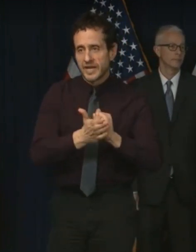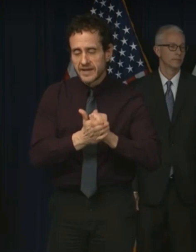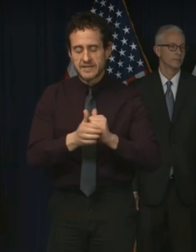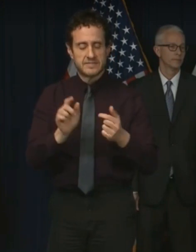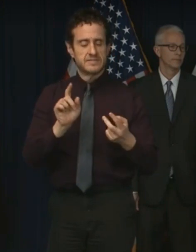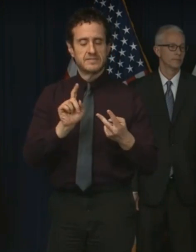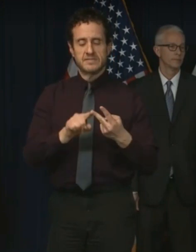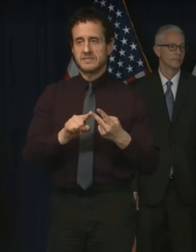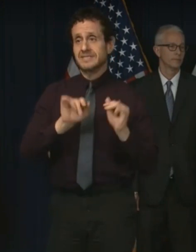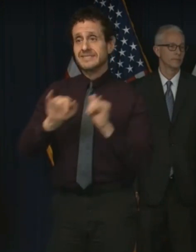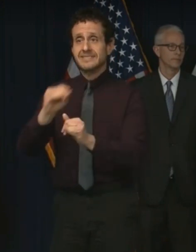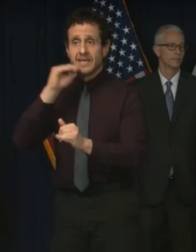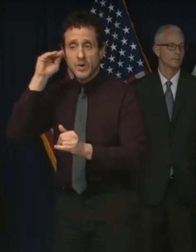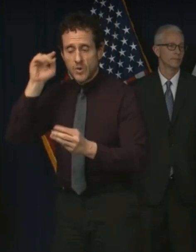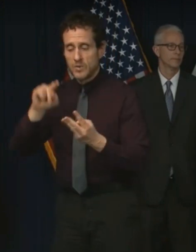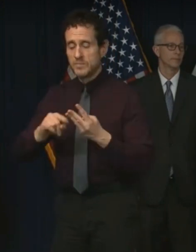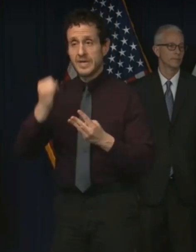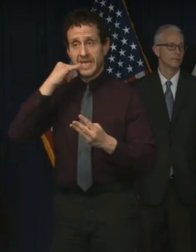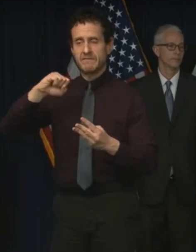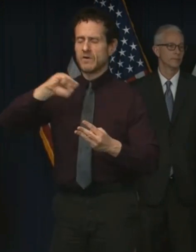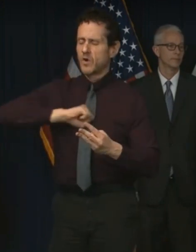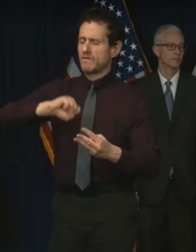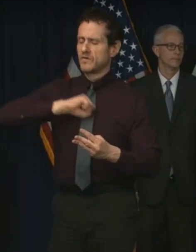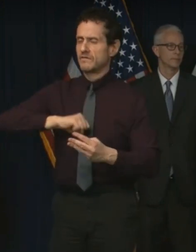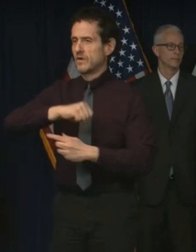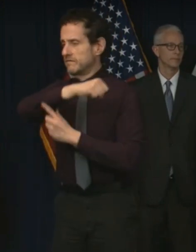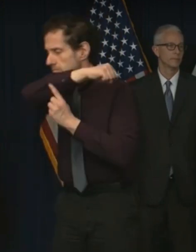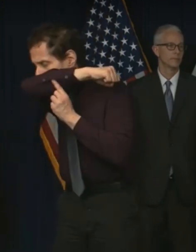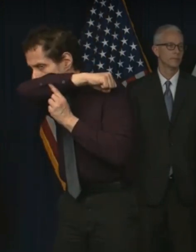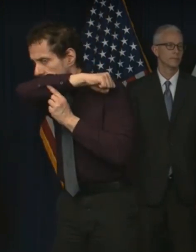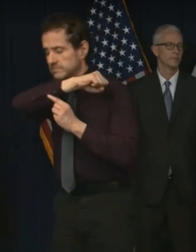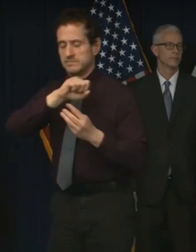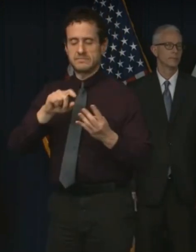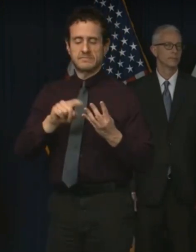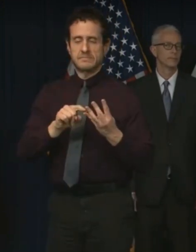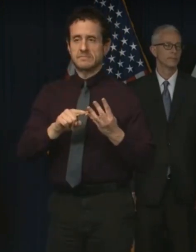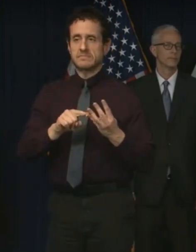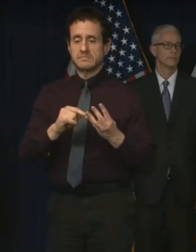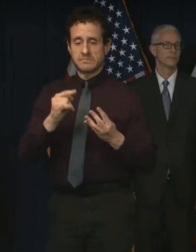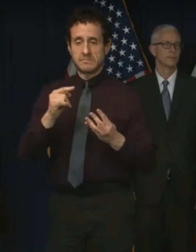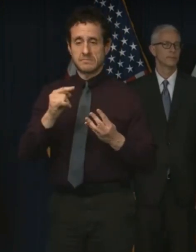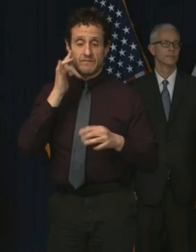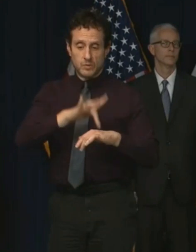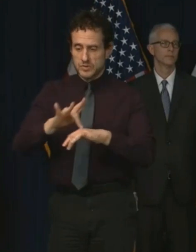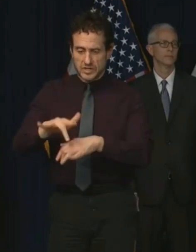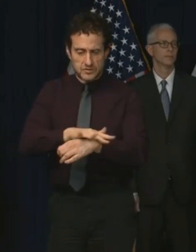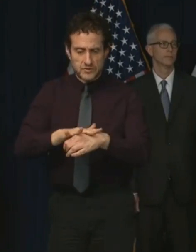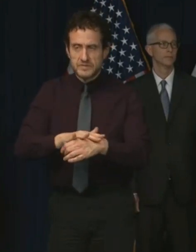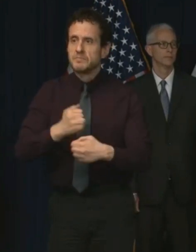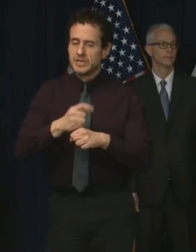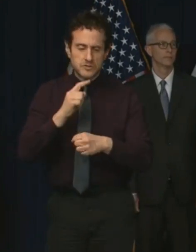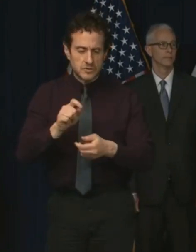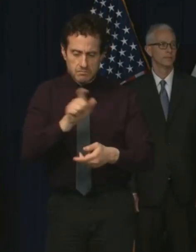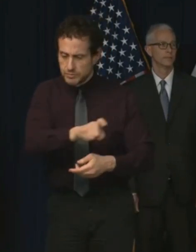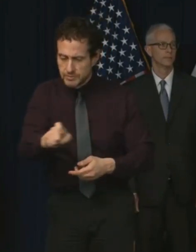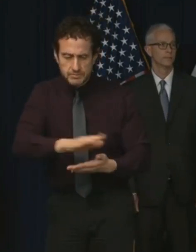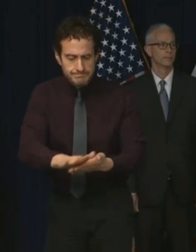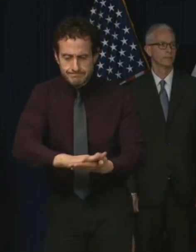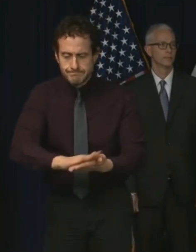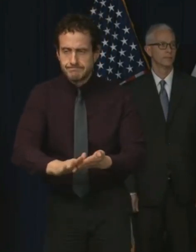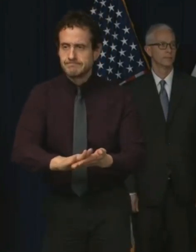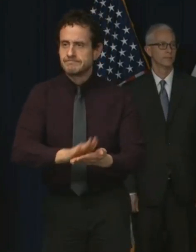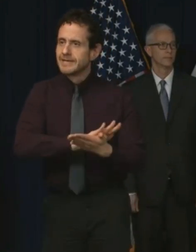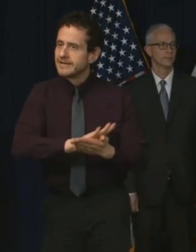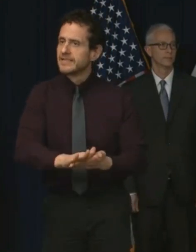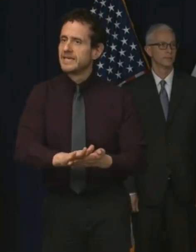home, covering our cough, cleaning frequently touched surfaces. Let's do it all for ourselves, for our